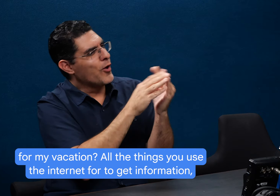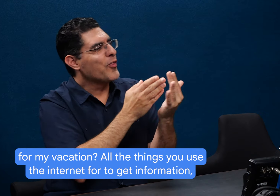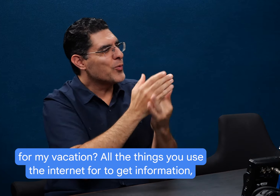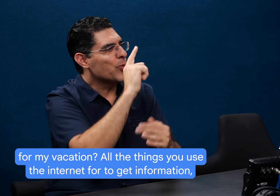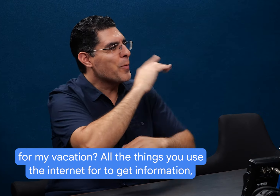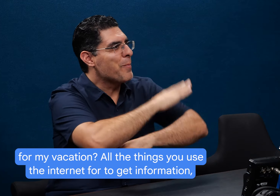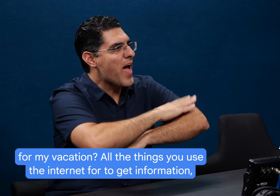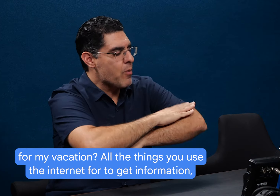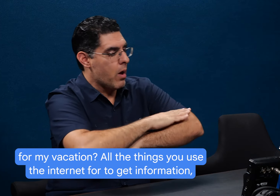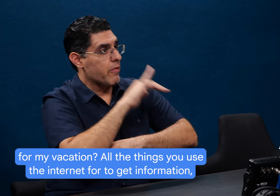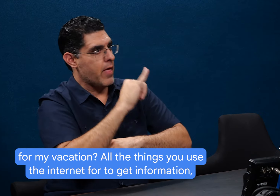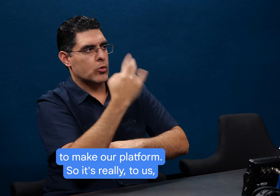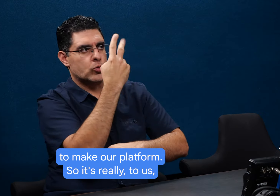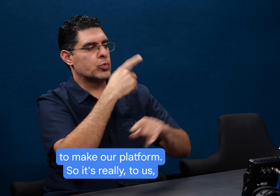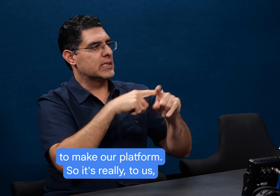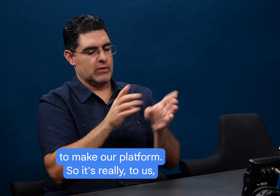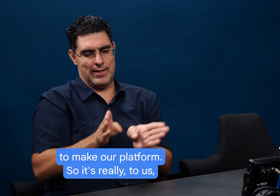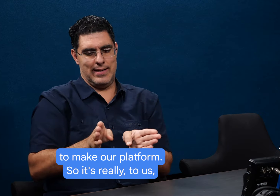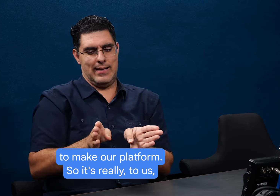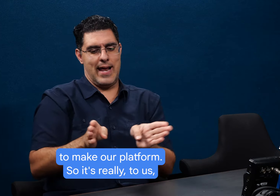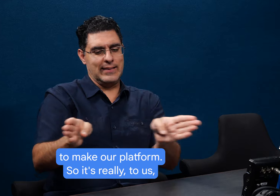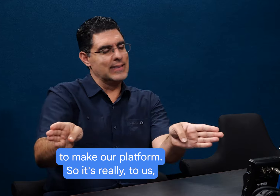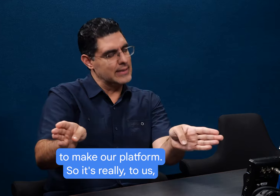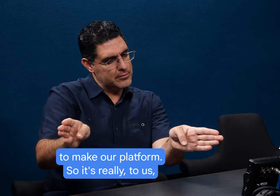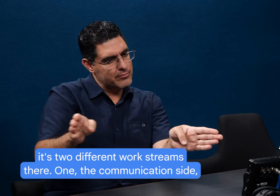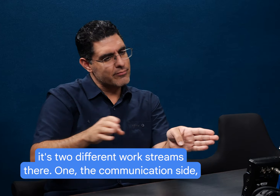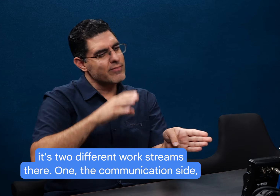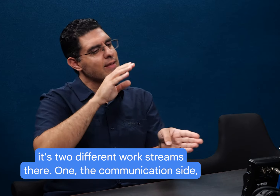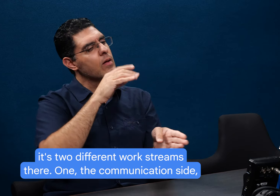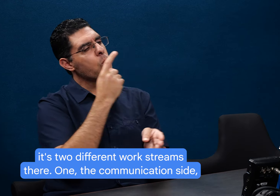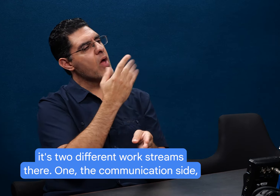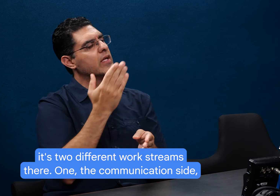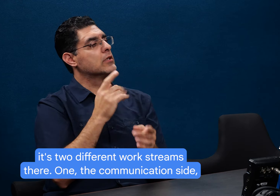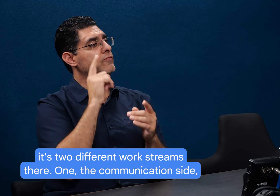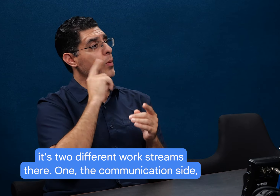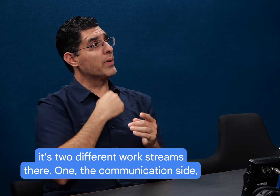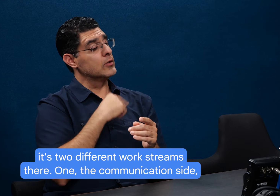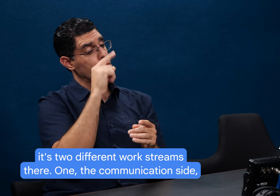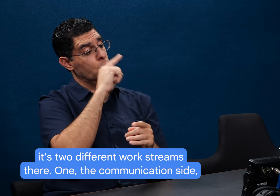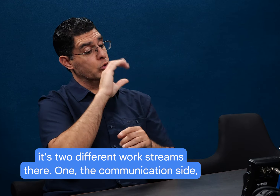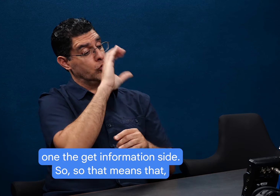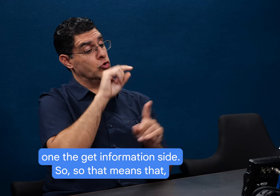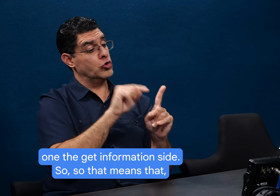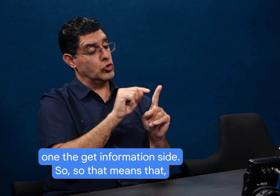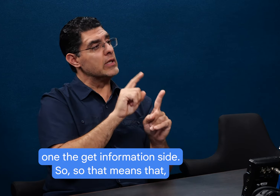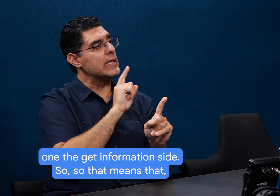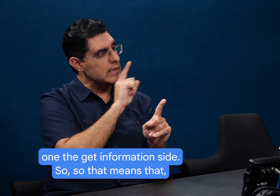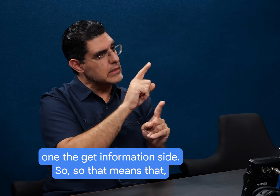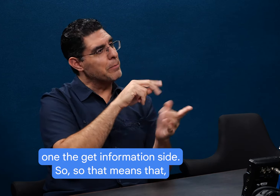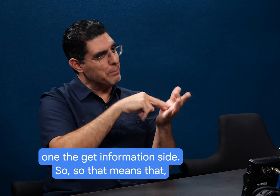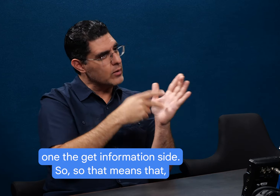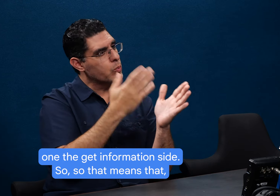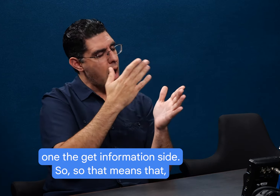internet for to get information, uh, to make our platform. So that's really to us, it's two different work streams there. One, the communication side, one, the get